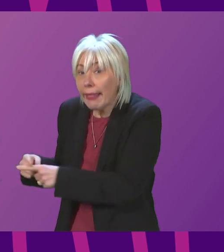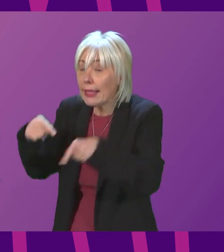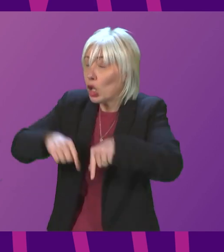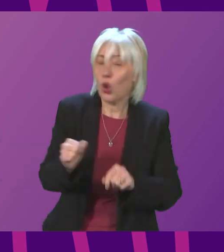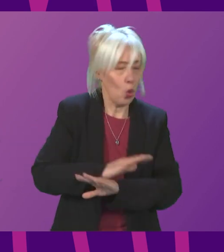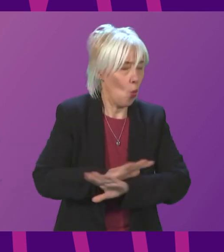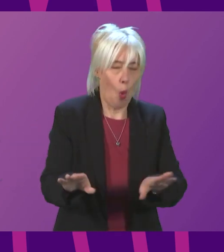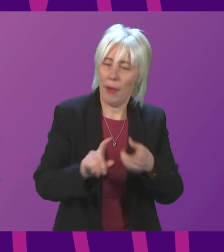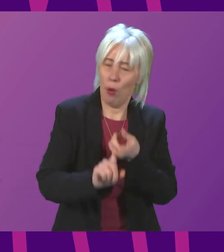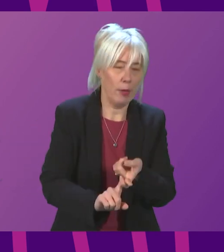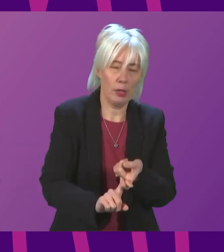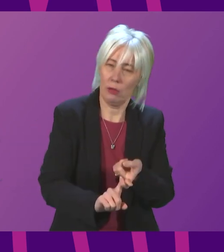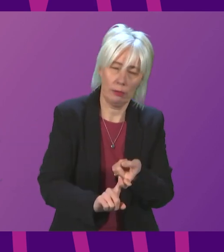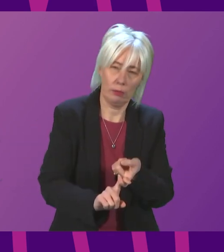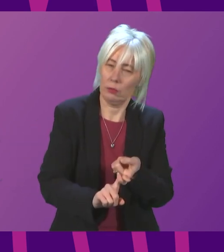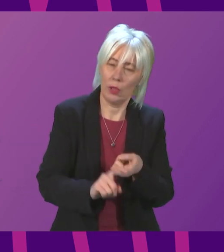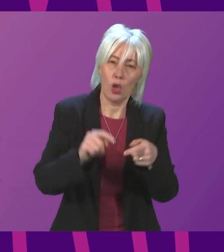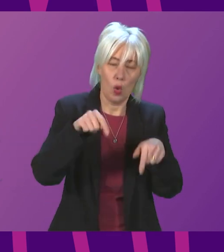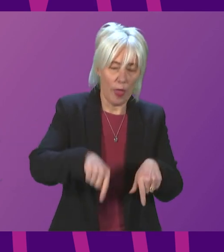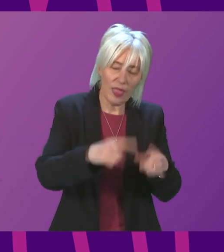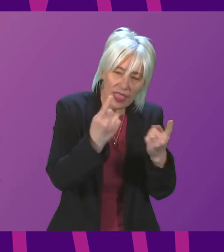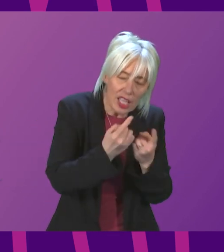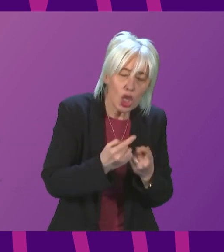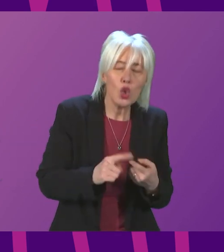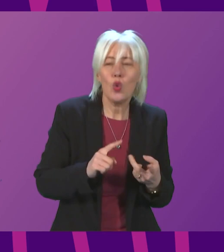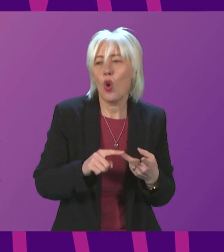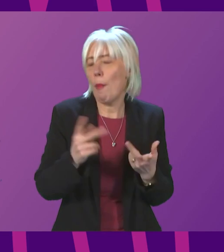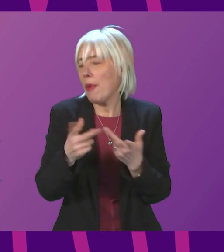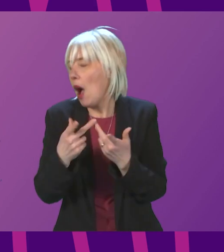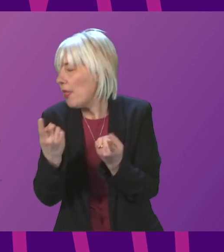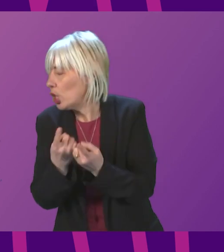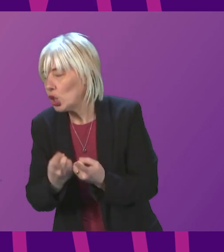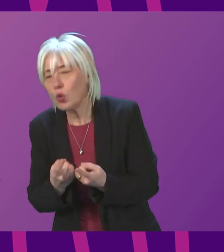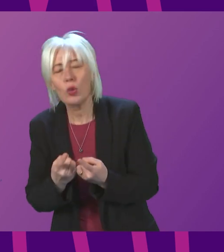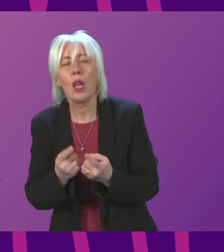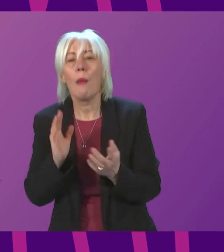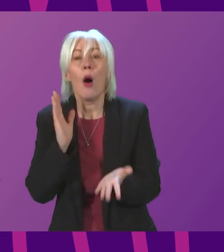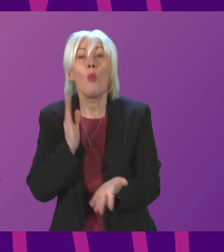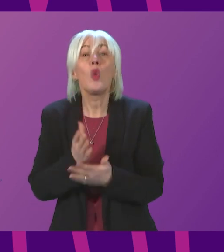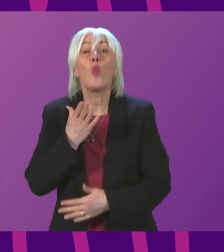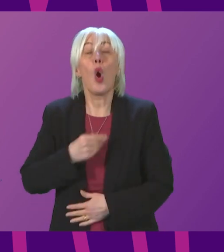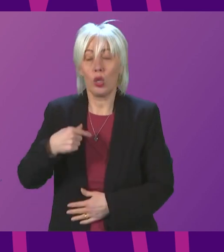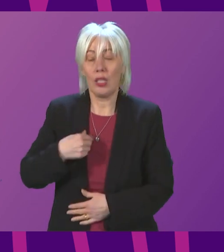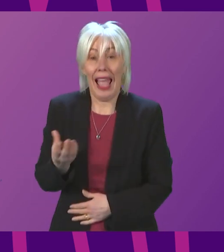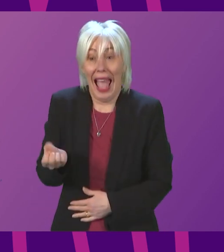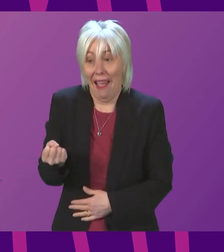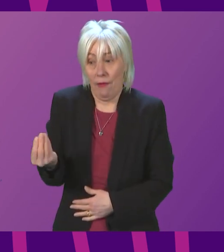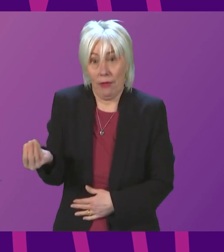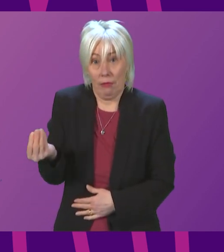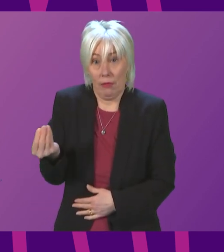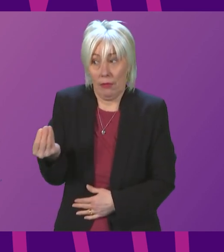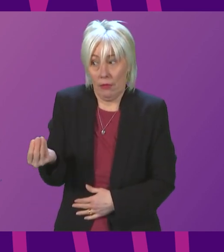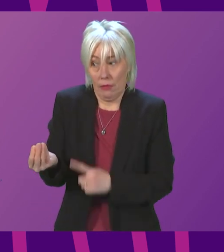and it is about making sure whether on this issue or on a range of other issues we have at our disposal the means